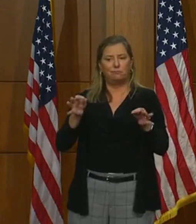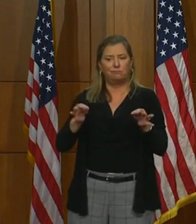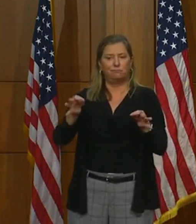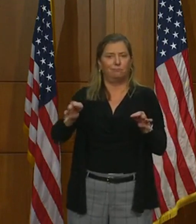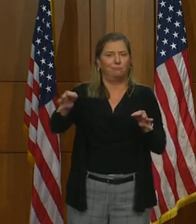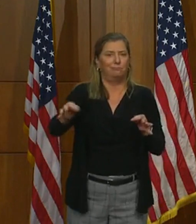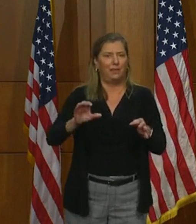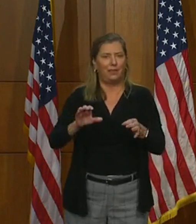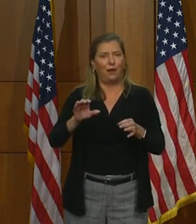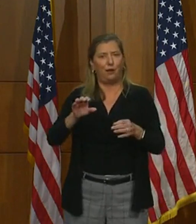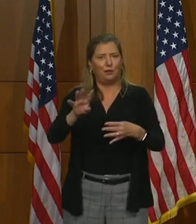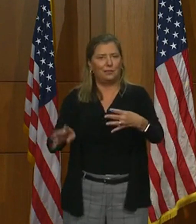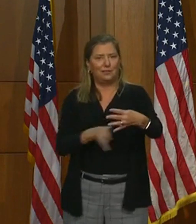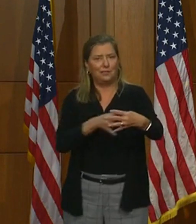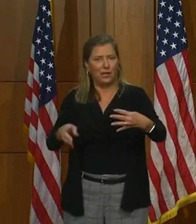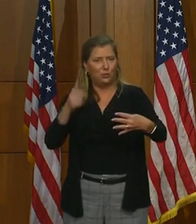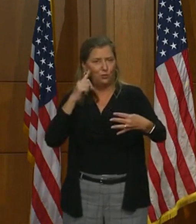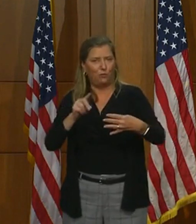cases.